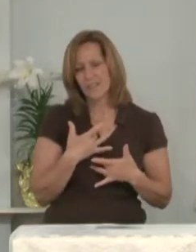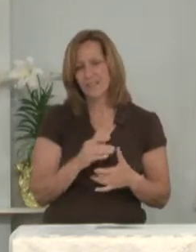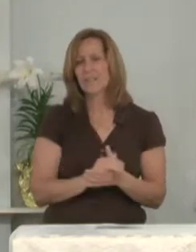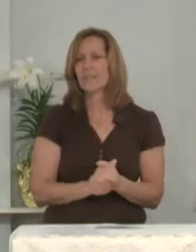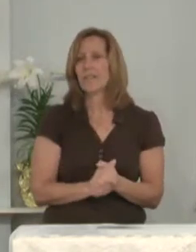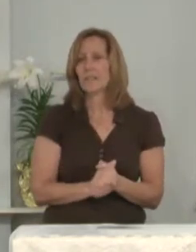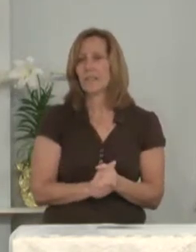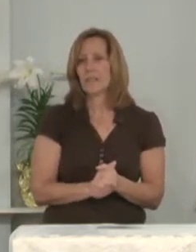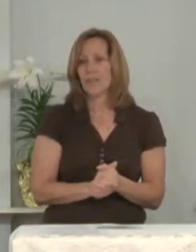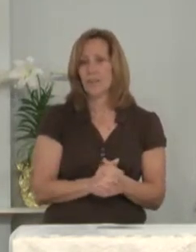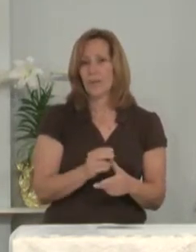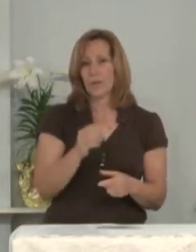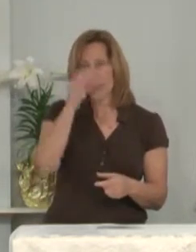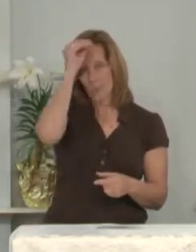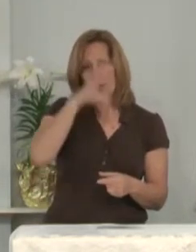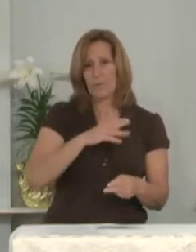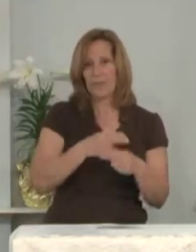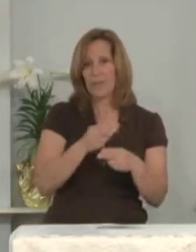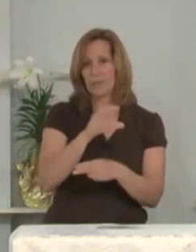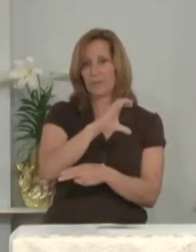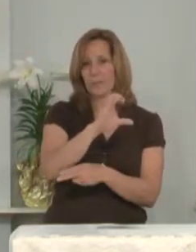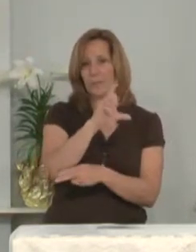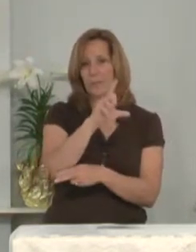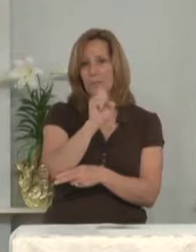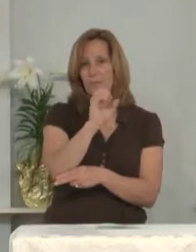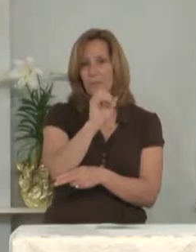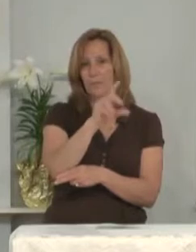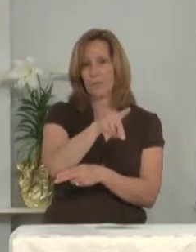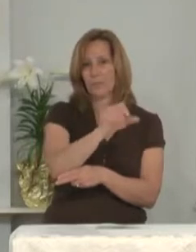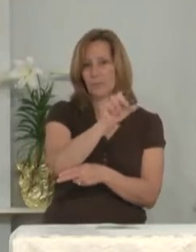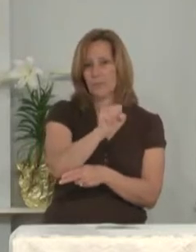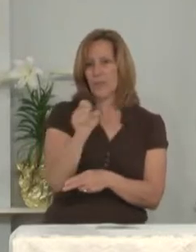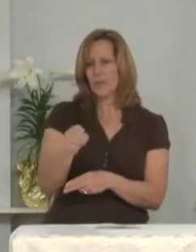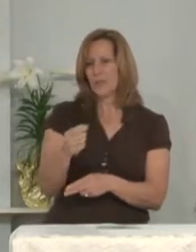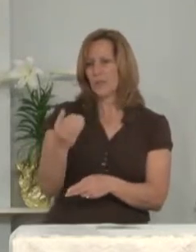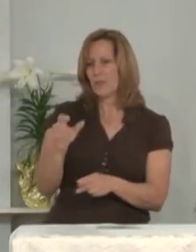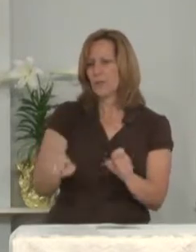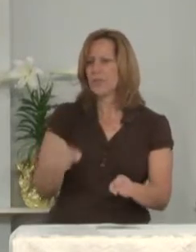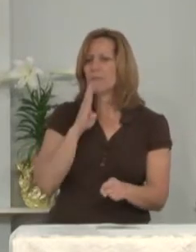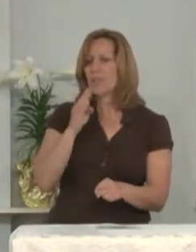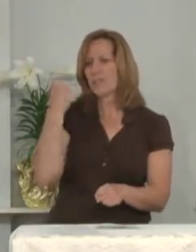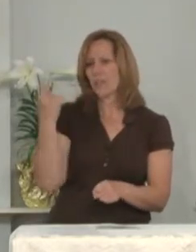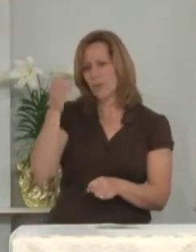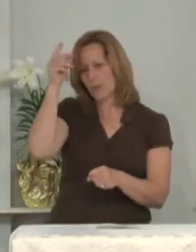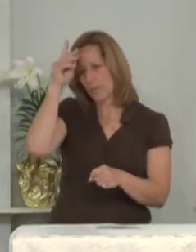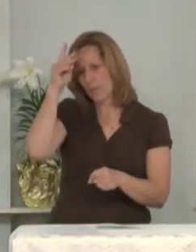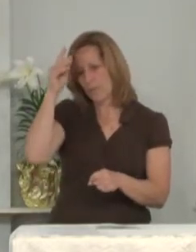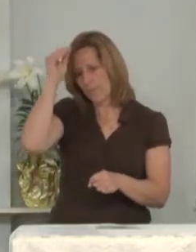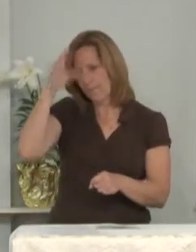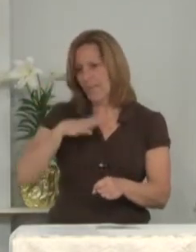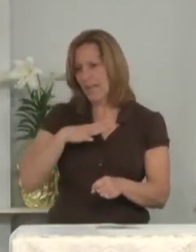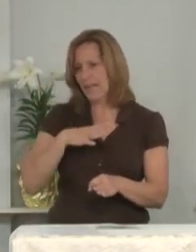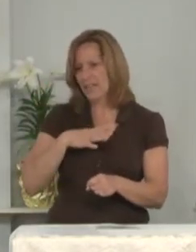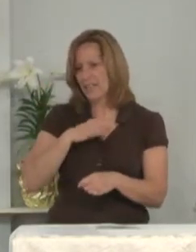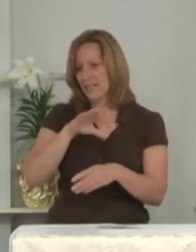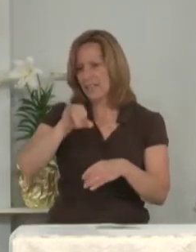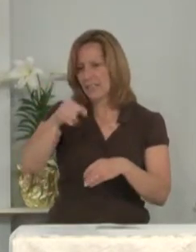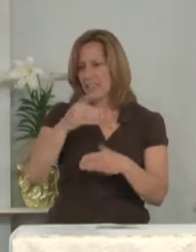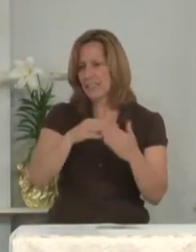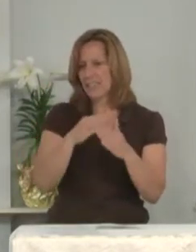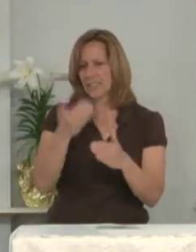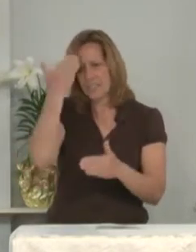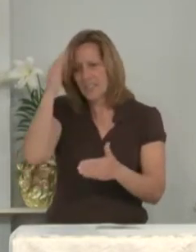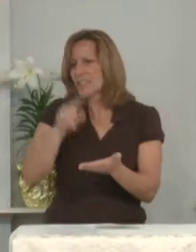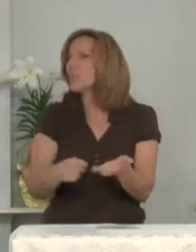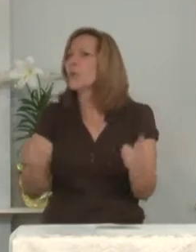The one named Cleopas answered, You must be the only person in Jerusalem that does not know what